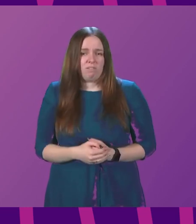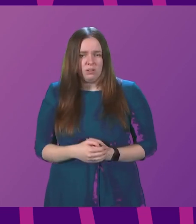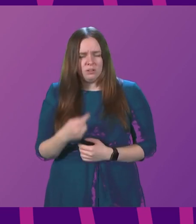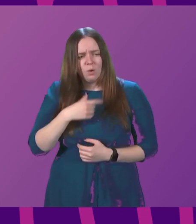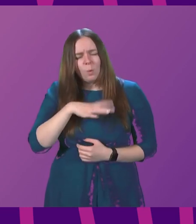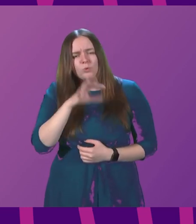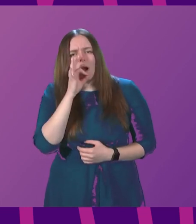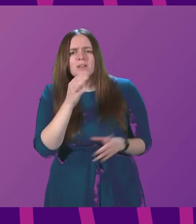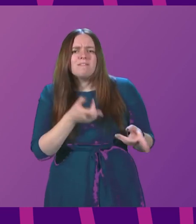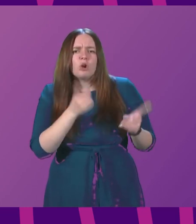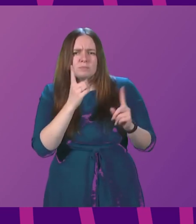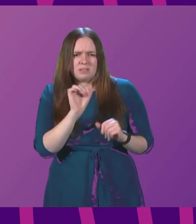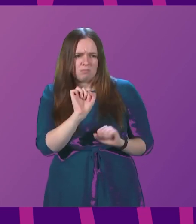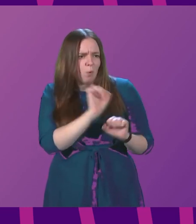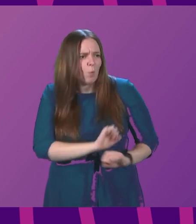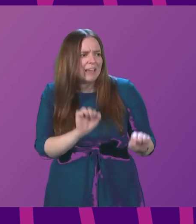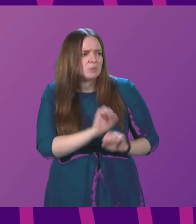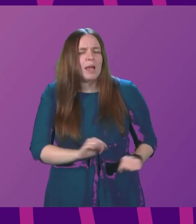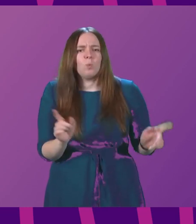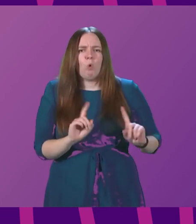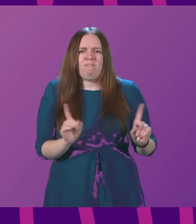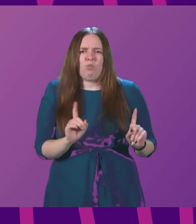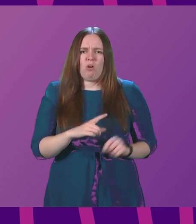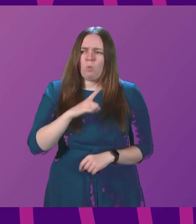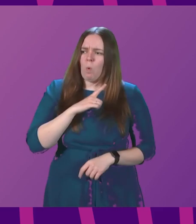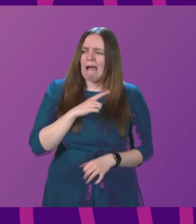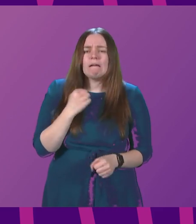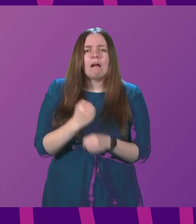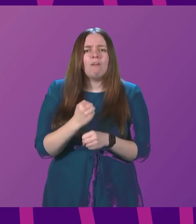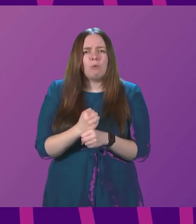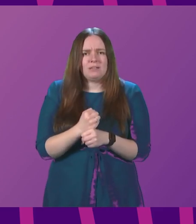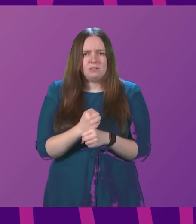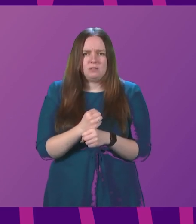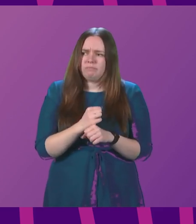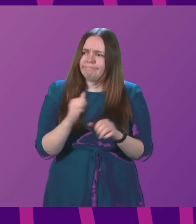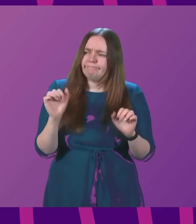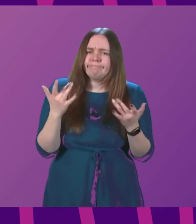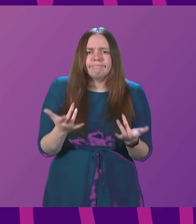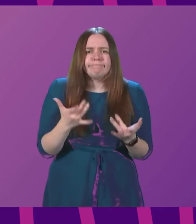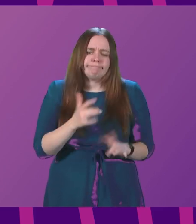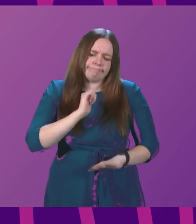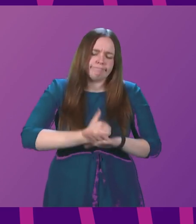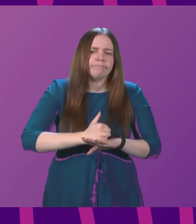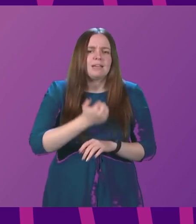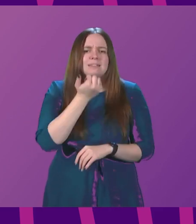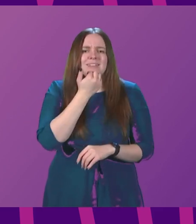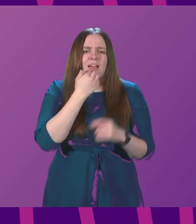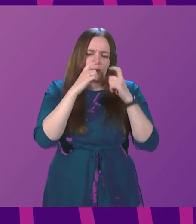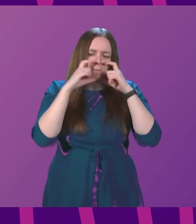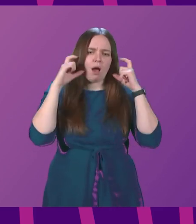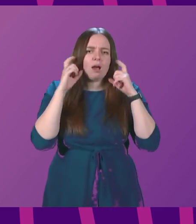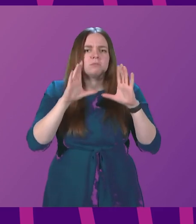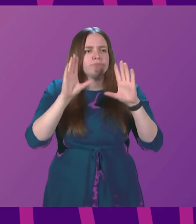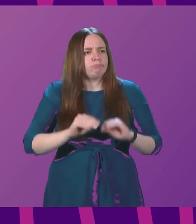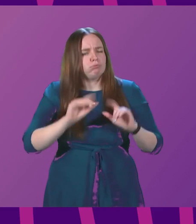First Minister, what are you waiting for? Why has the Government not set a date for the removal of face masks in our classrooms?